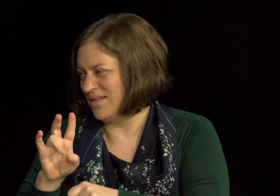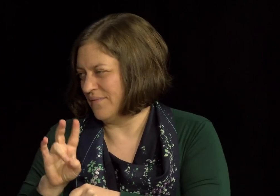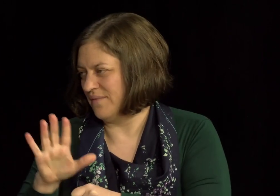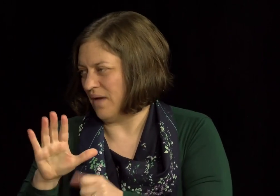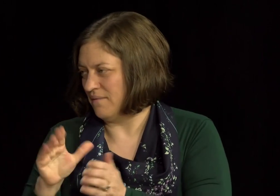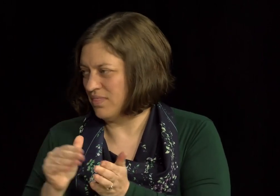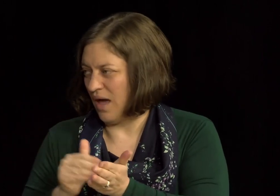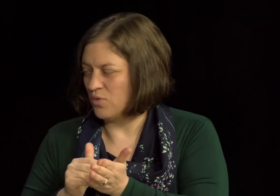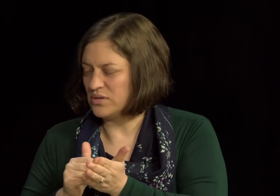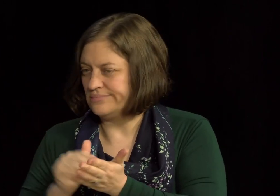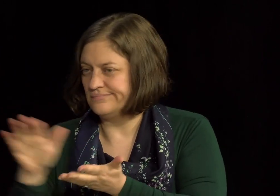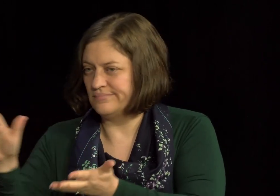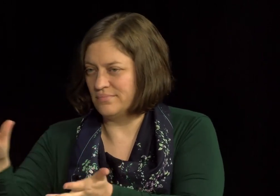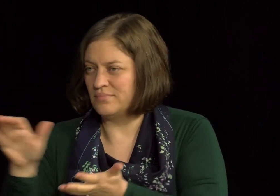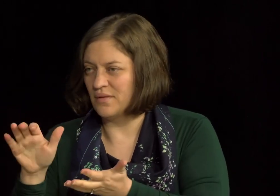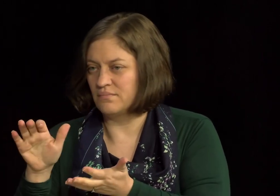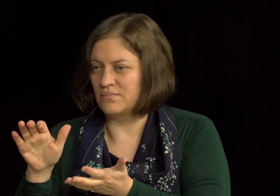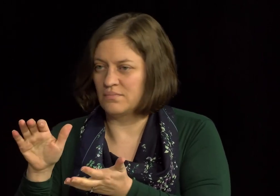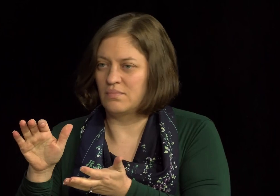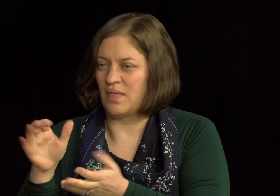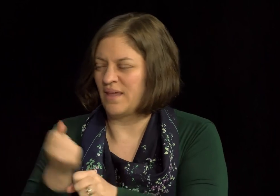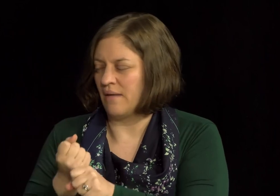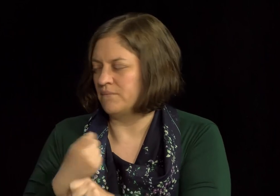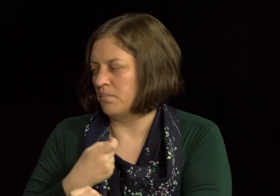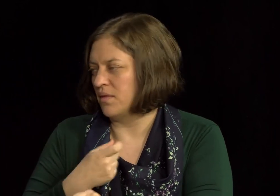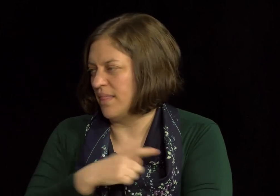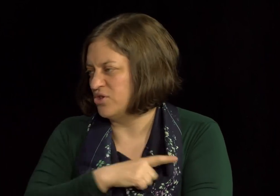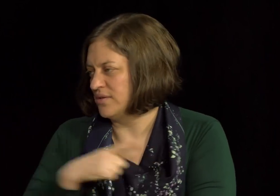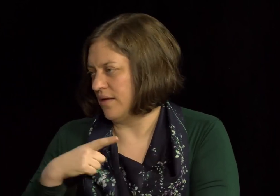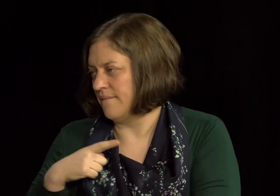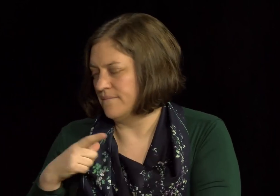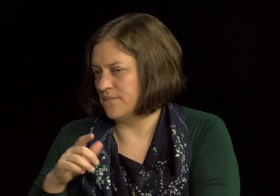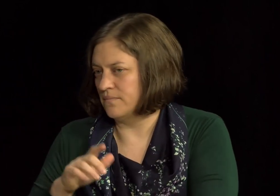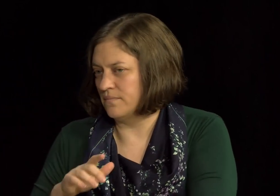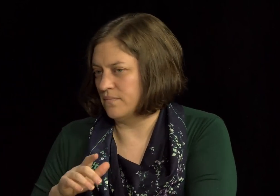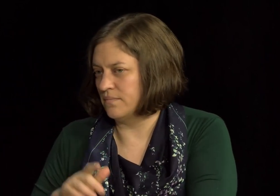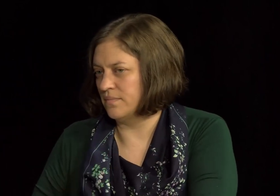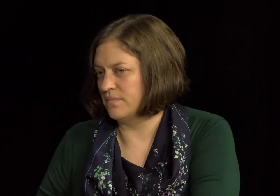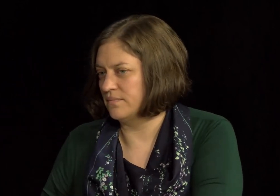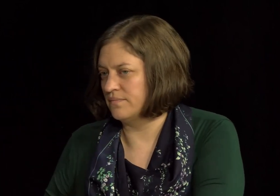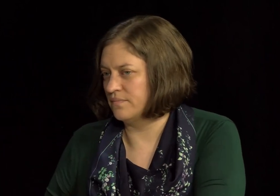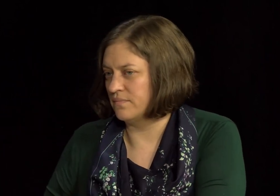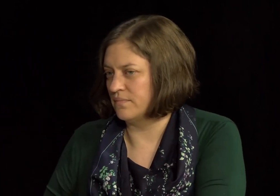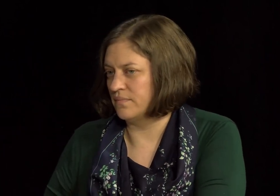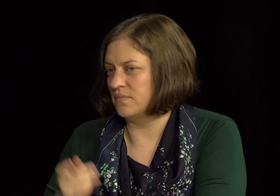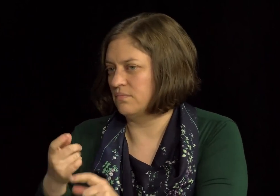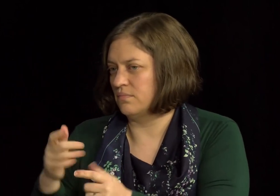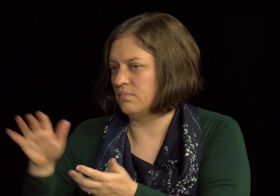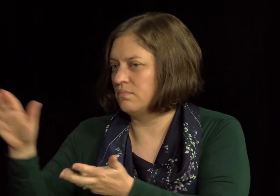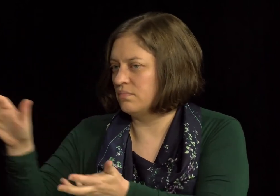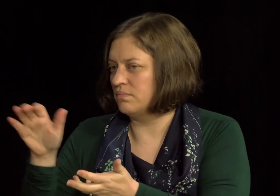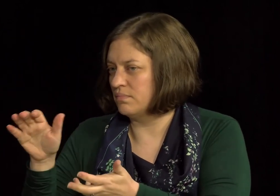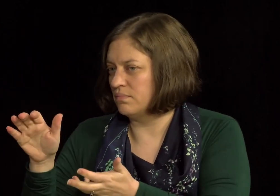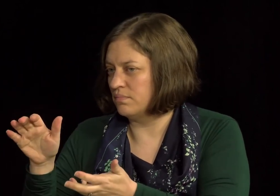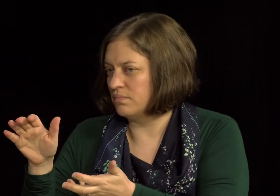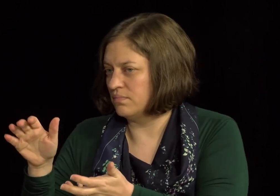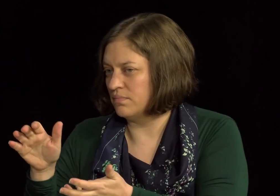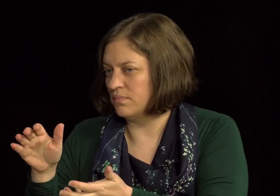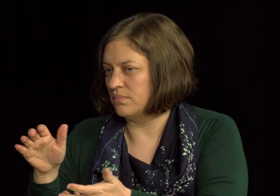there's also an annual $75,000 fund, um, that was, uh, uh, created by the